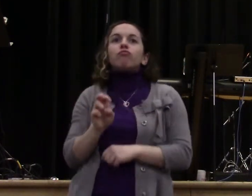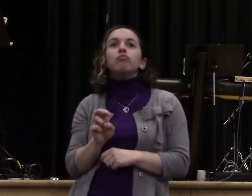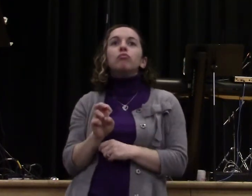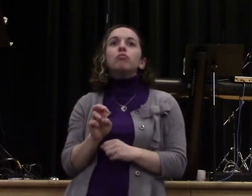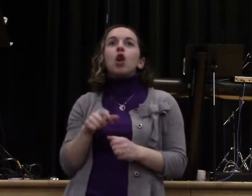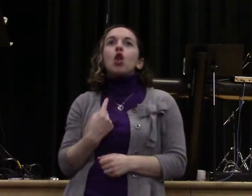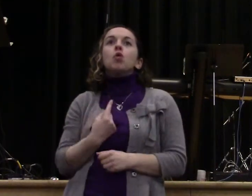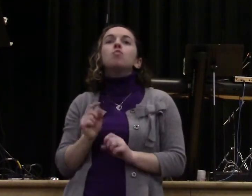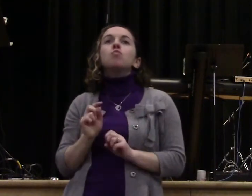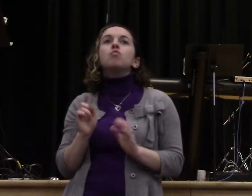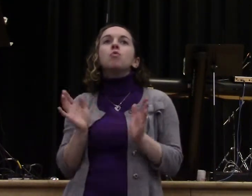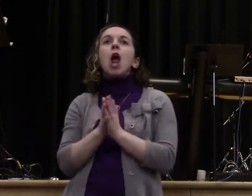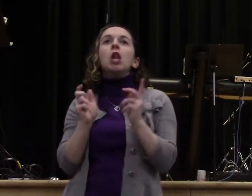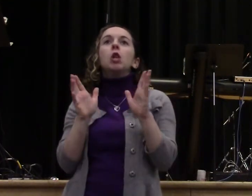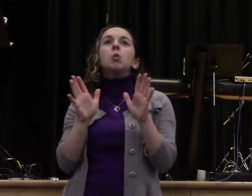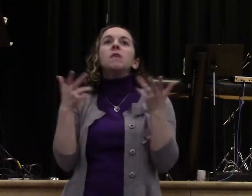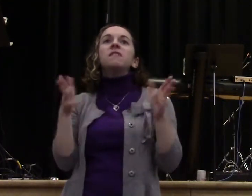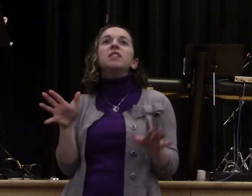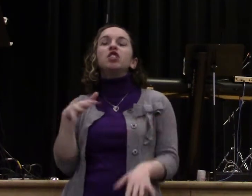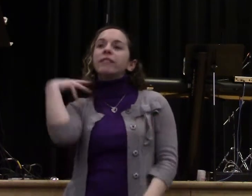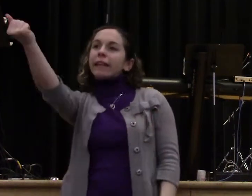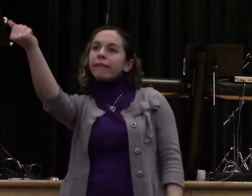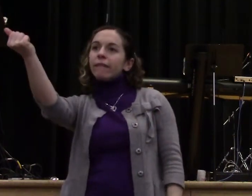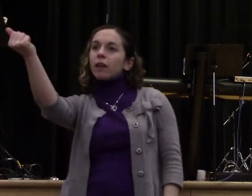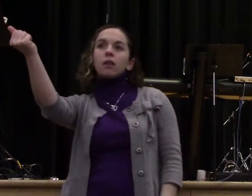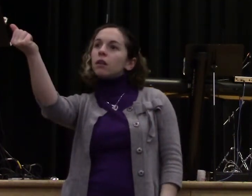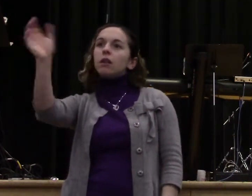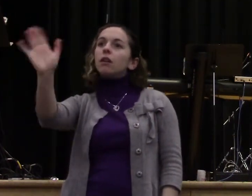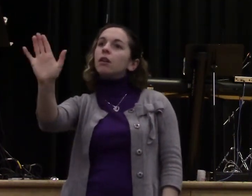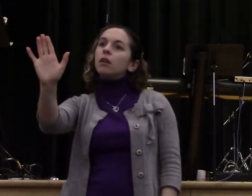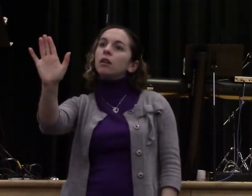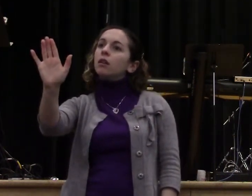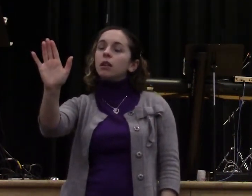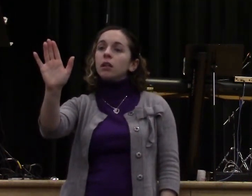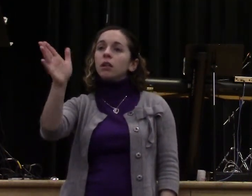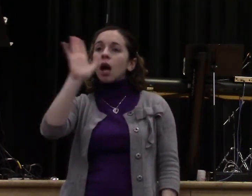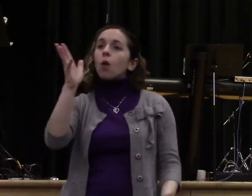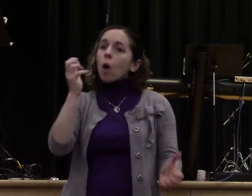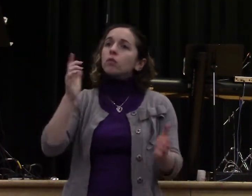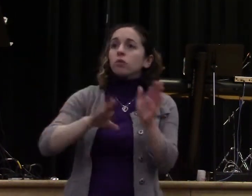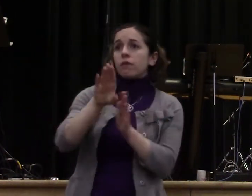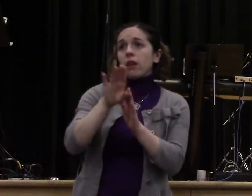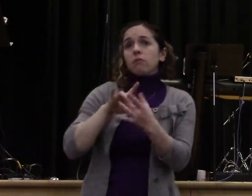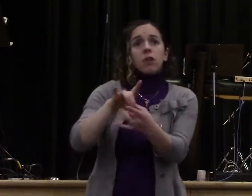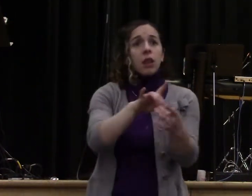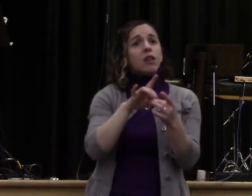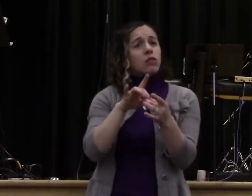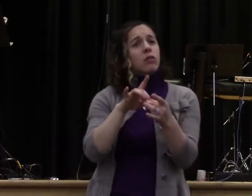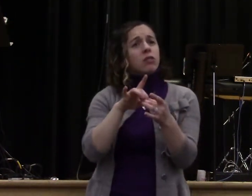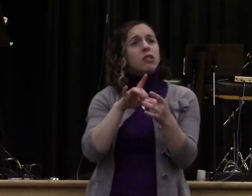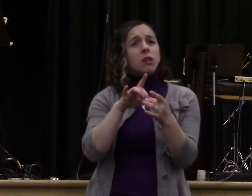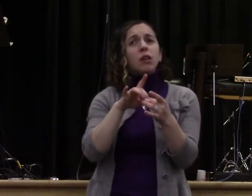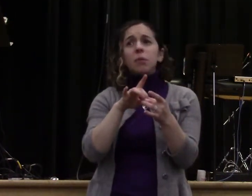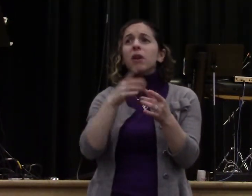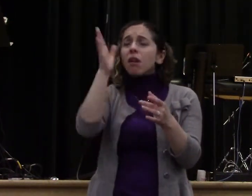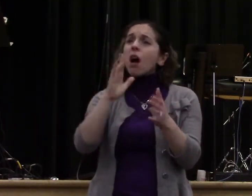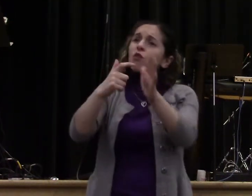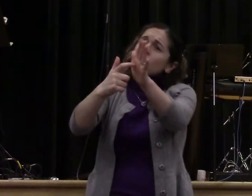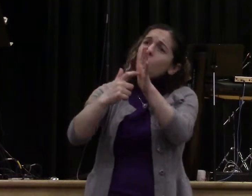other. Pray with each other. Meet for early morning prayer. Meet for late morning prayer. So a Christian community needs to be our priority.